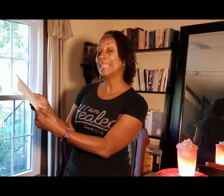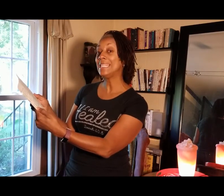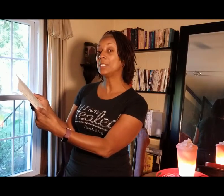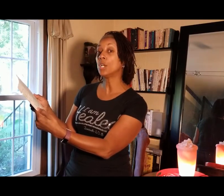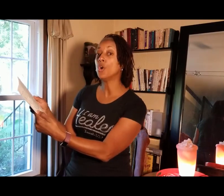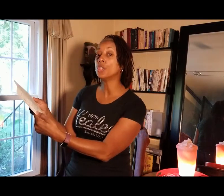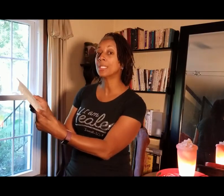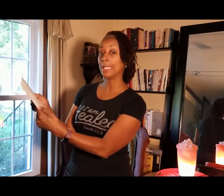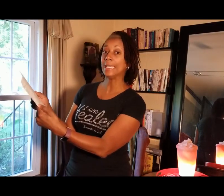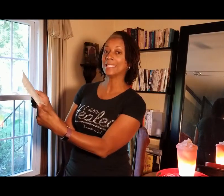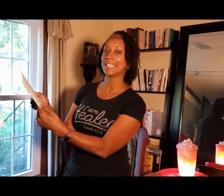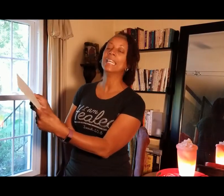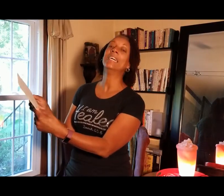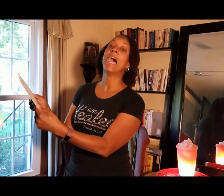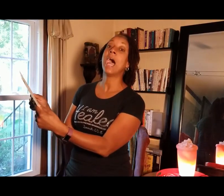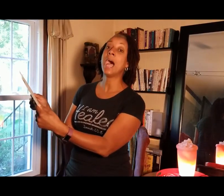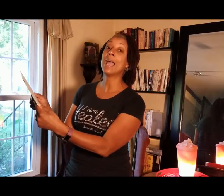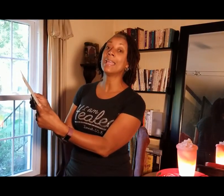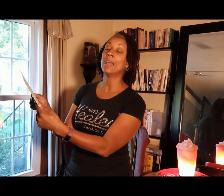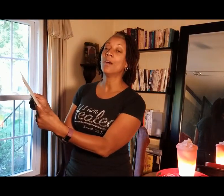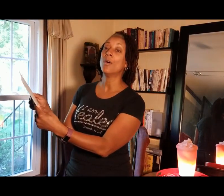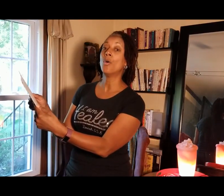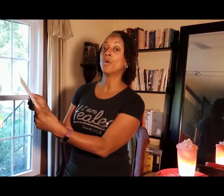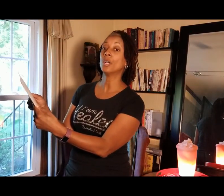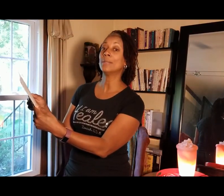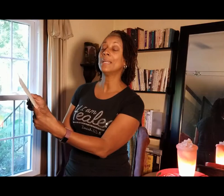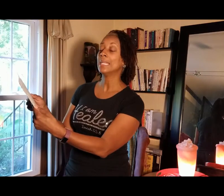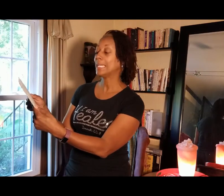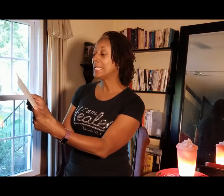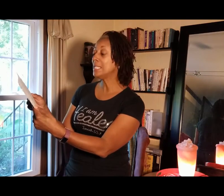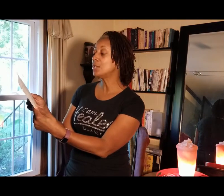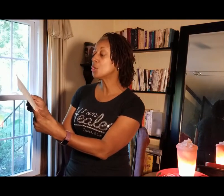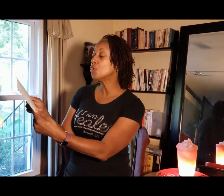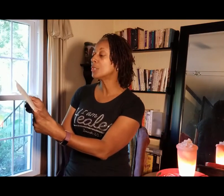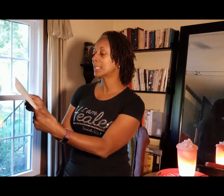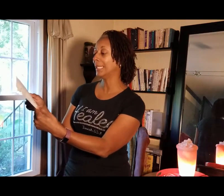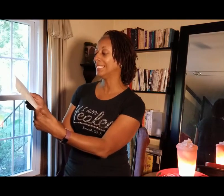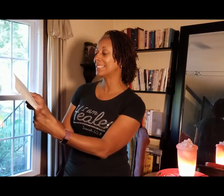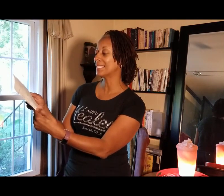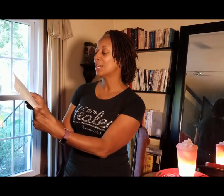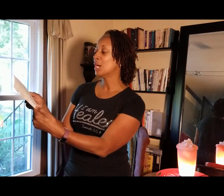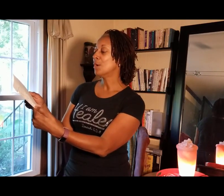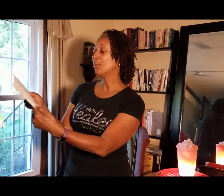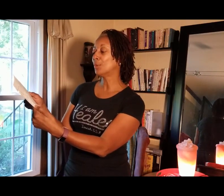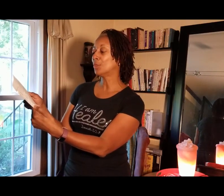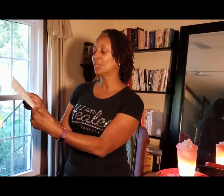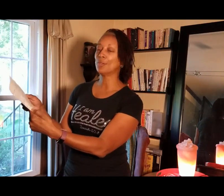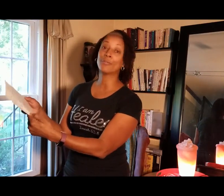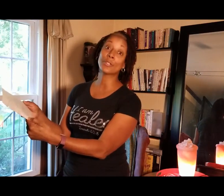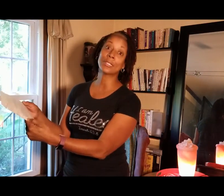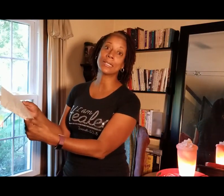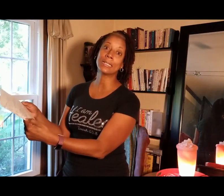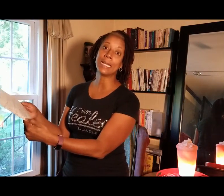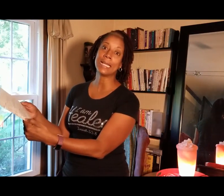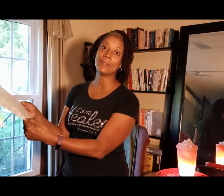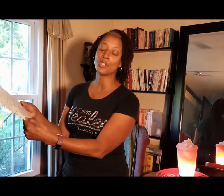is, us, is, I, arum, is, us, is, I, arum, is, declensions.